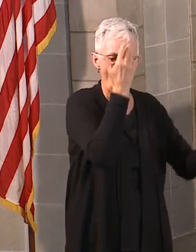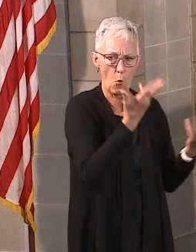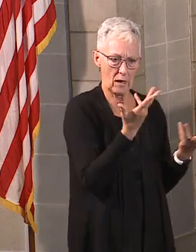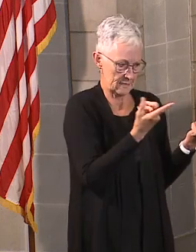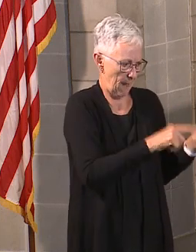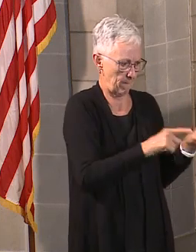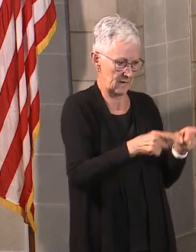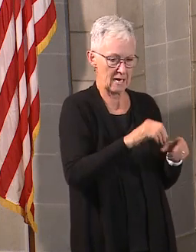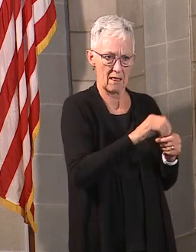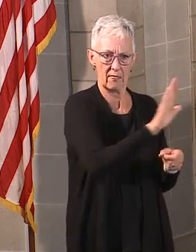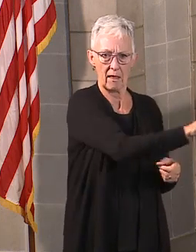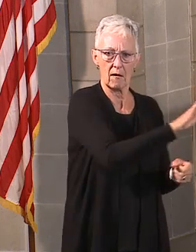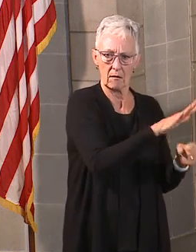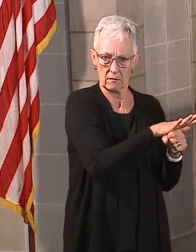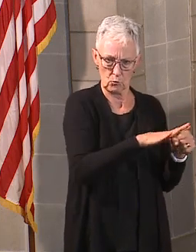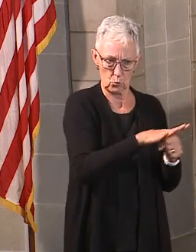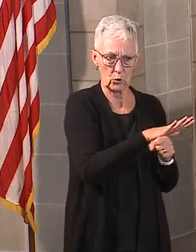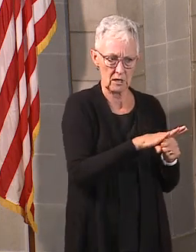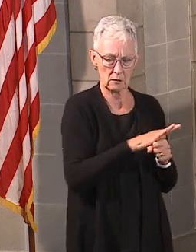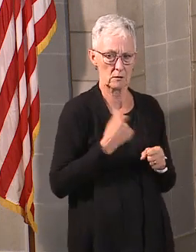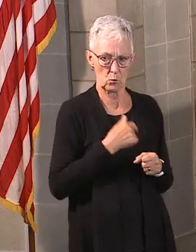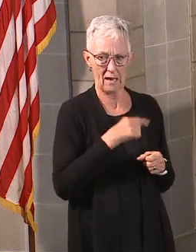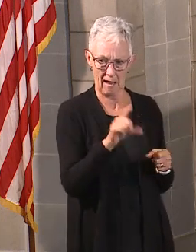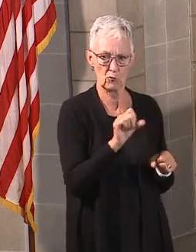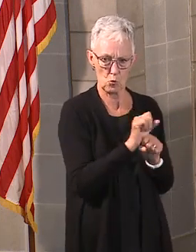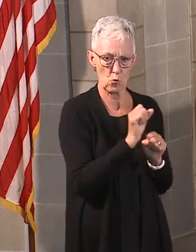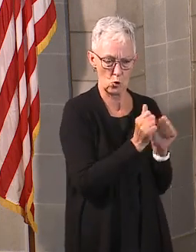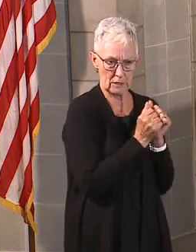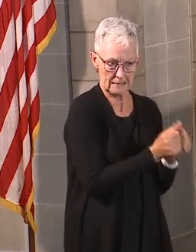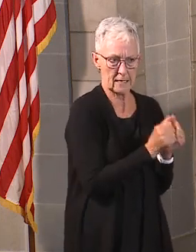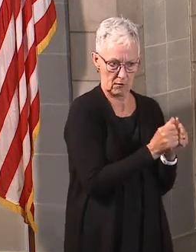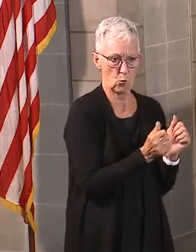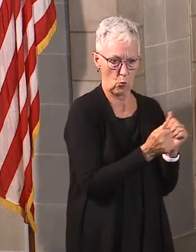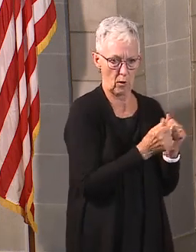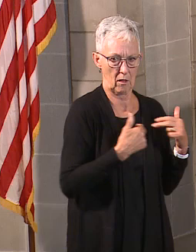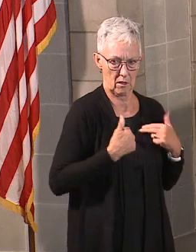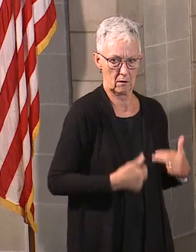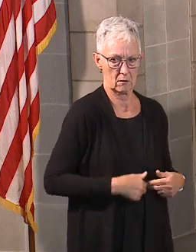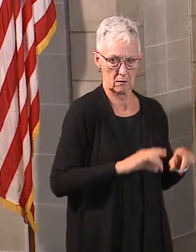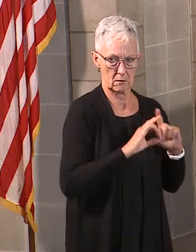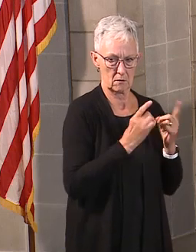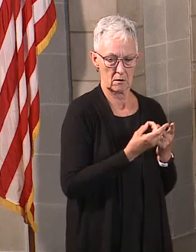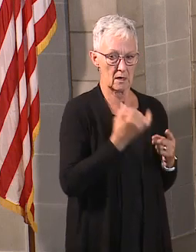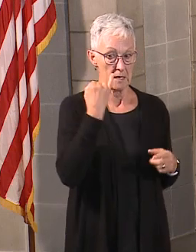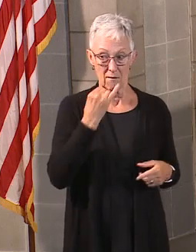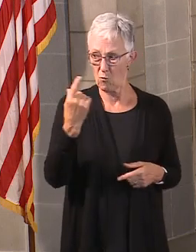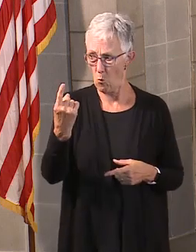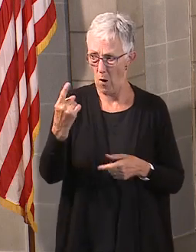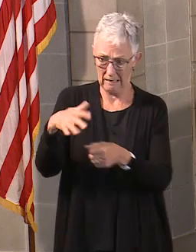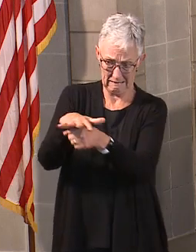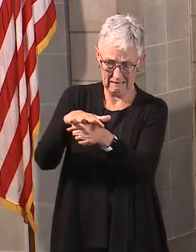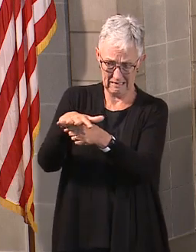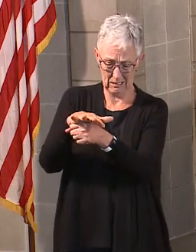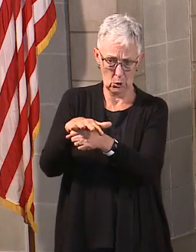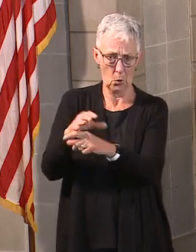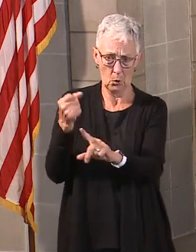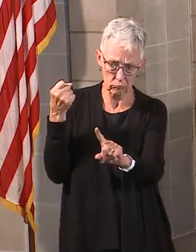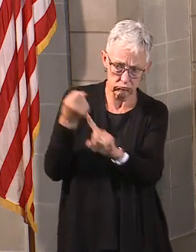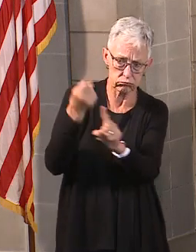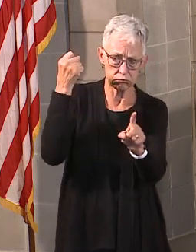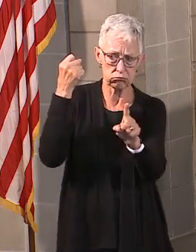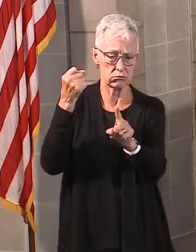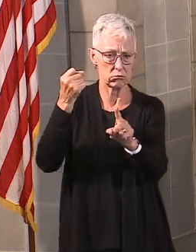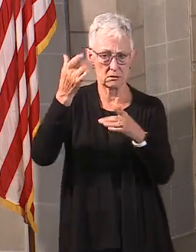position that we can do that. If we have areas, just as the governor said, if we have areas that suddenly have a broad spread